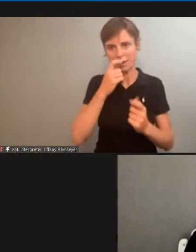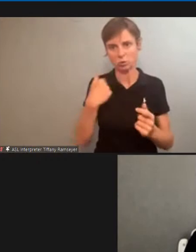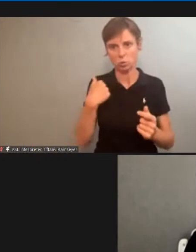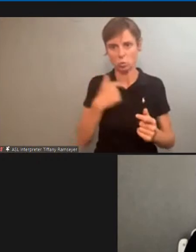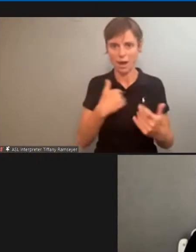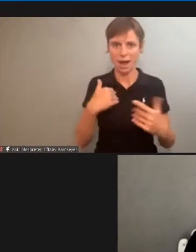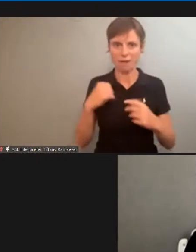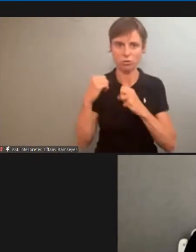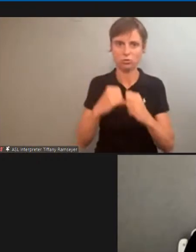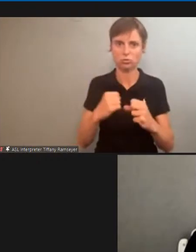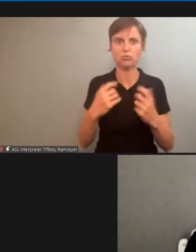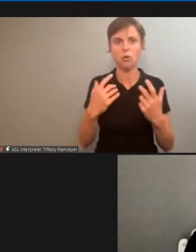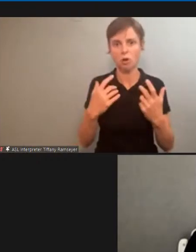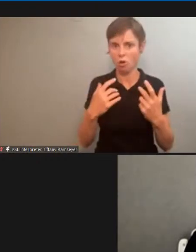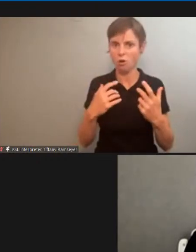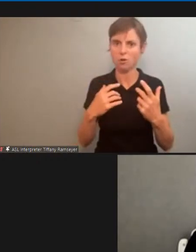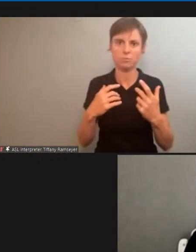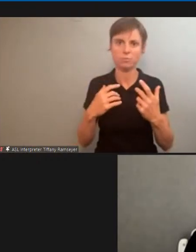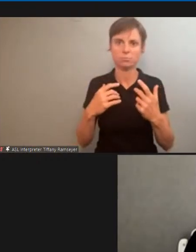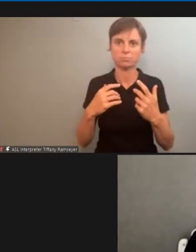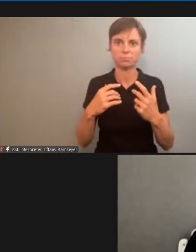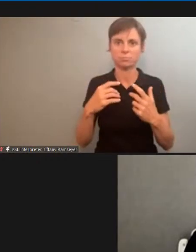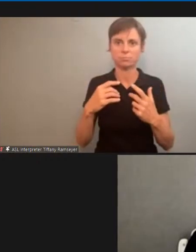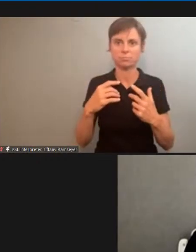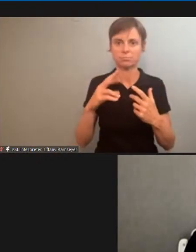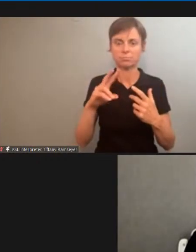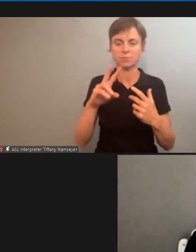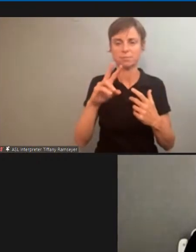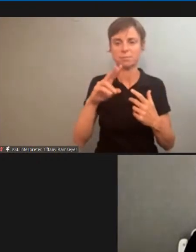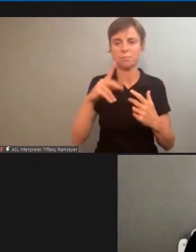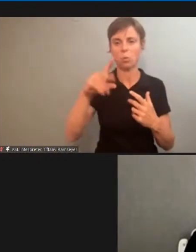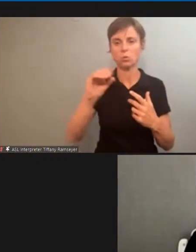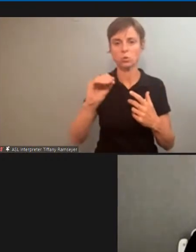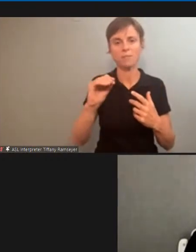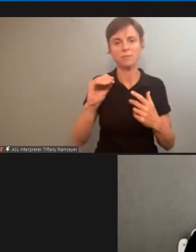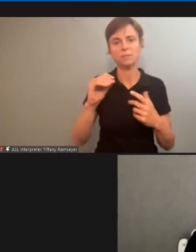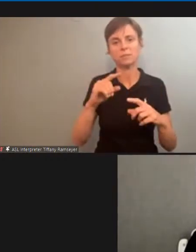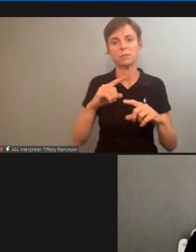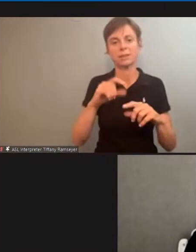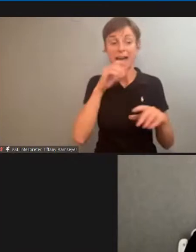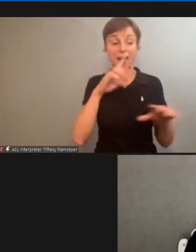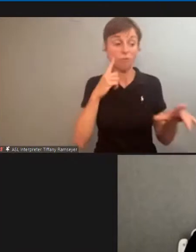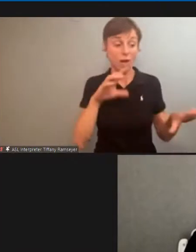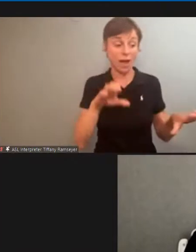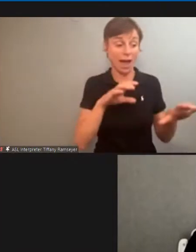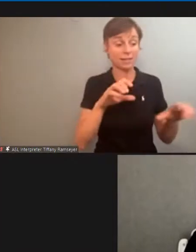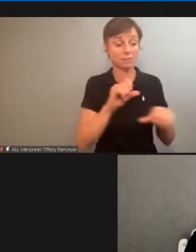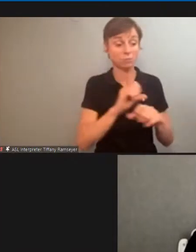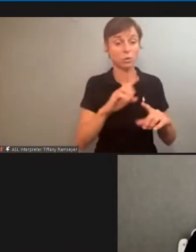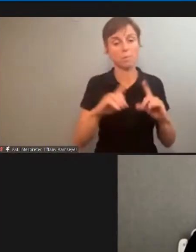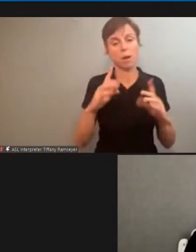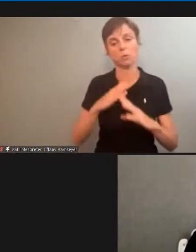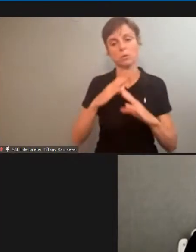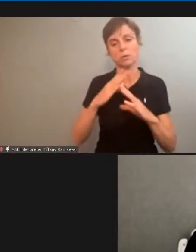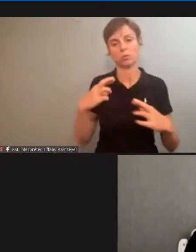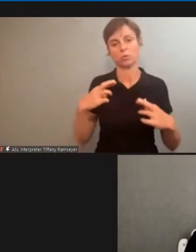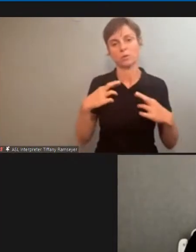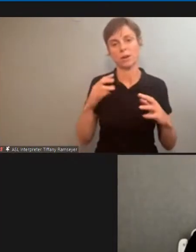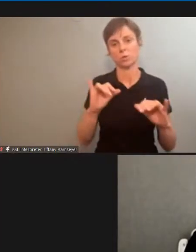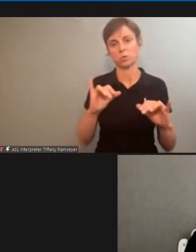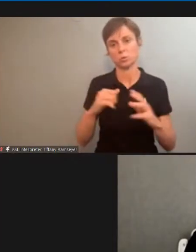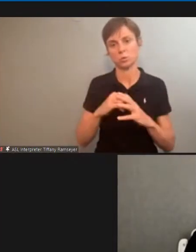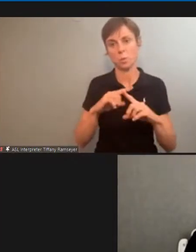vibrant public postal service, not just for the active employees, but also helps protect the retirees as well.